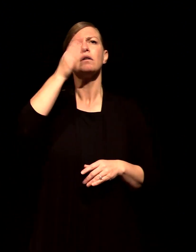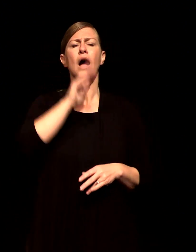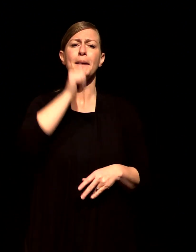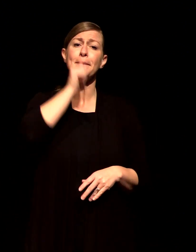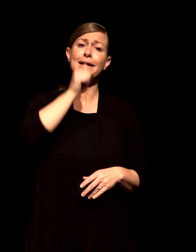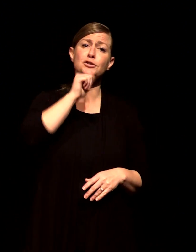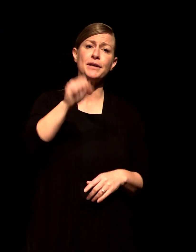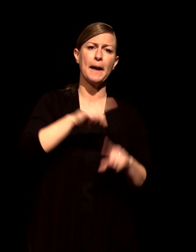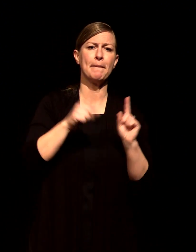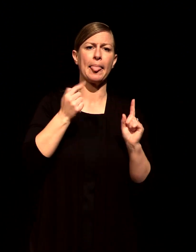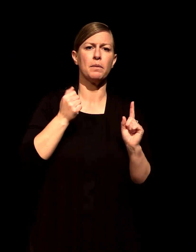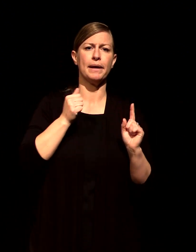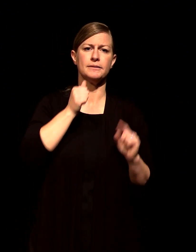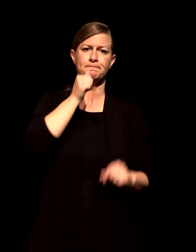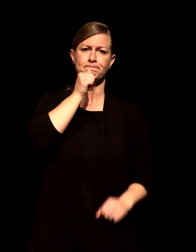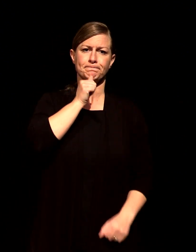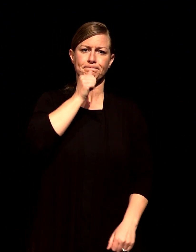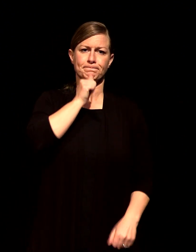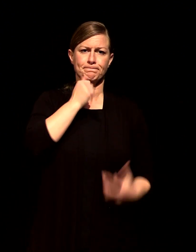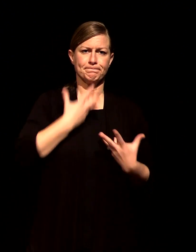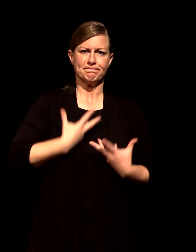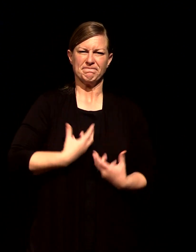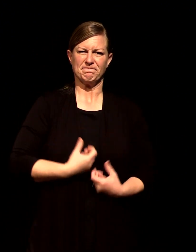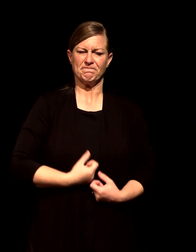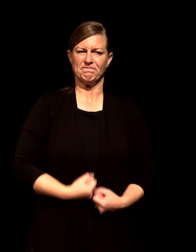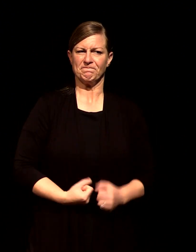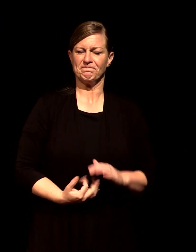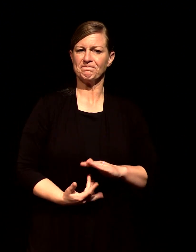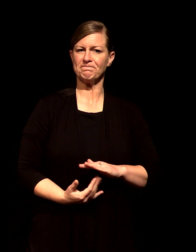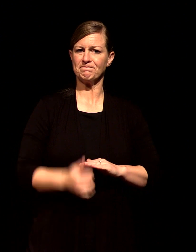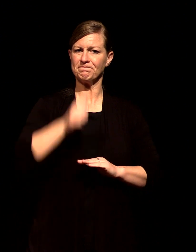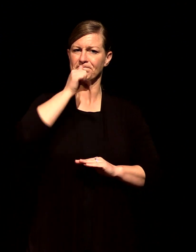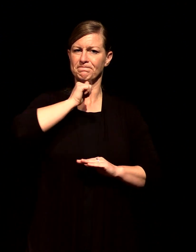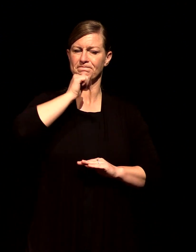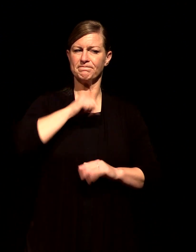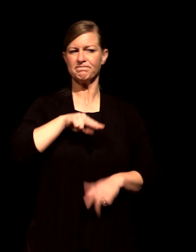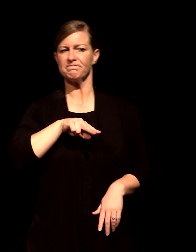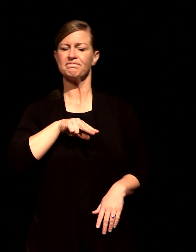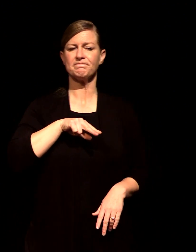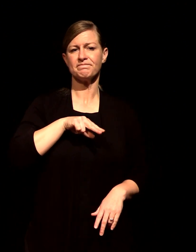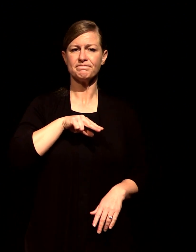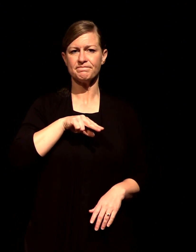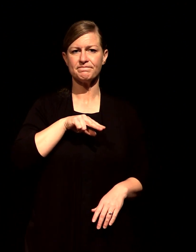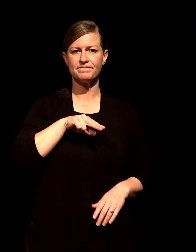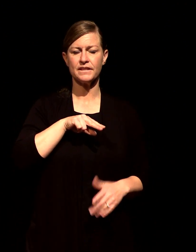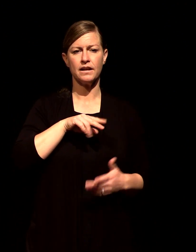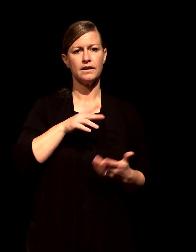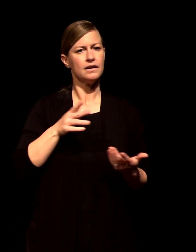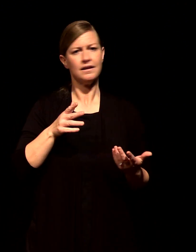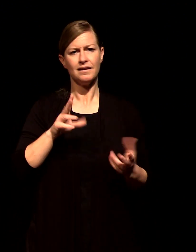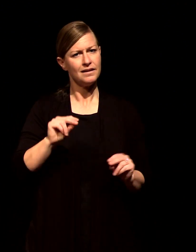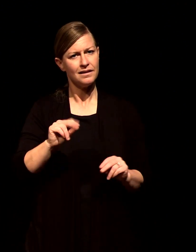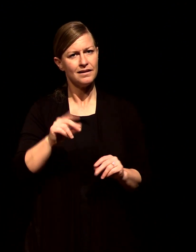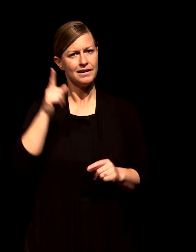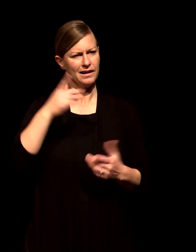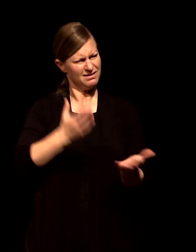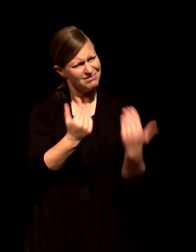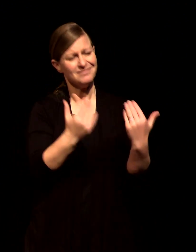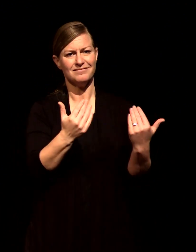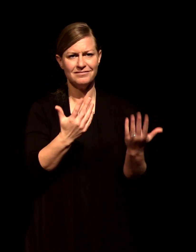fact that God loves us but we also somehow think that he's deeply disappointed in us and if not deeply disappointed at